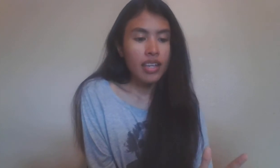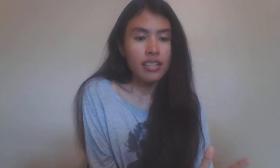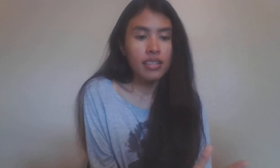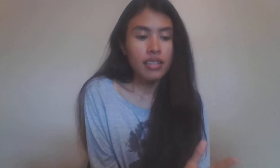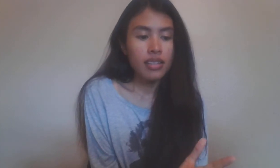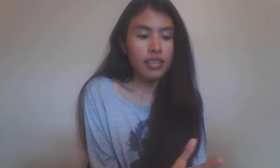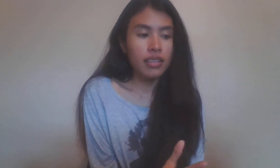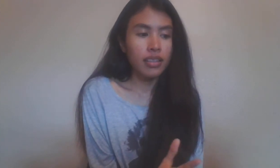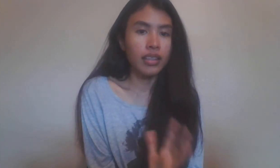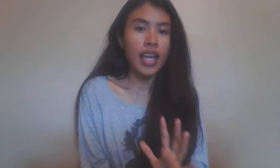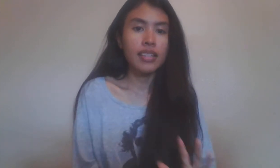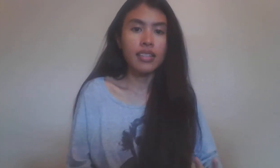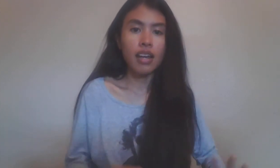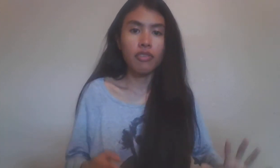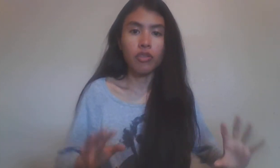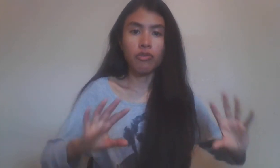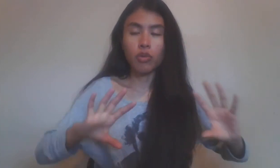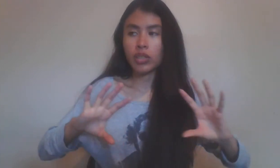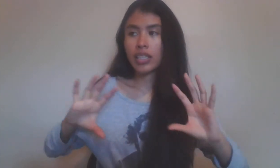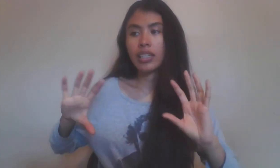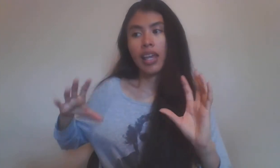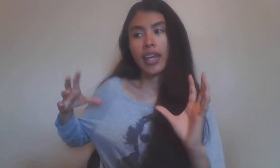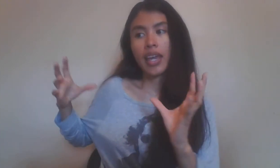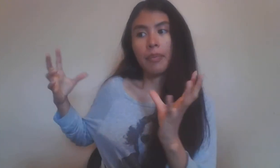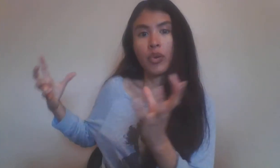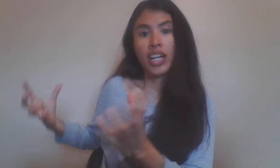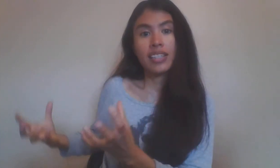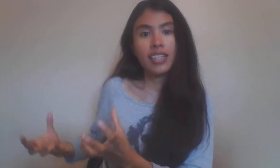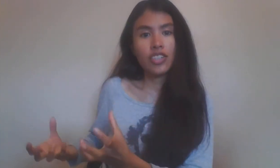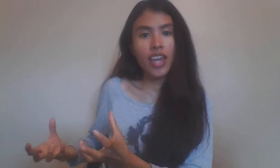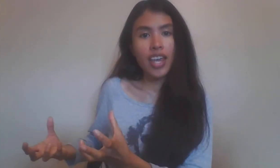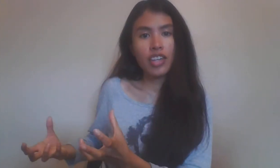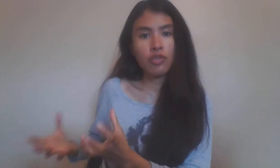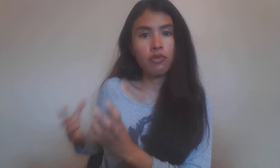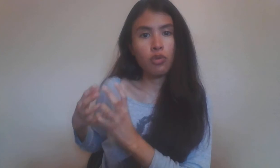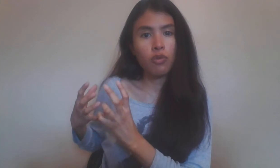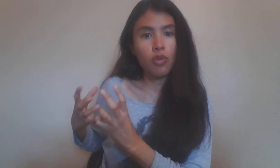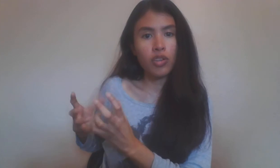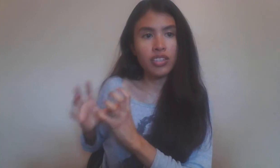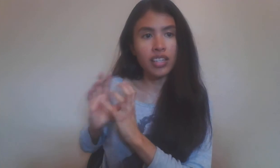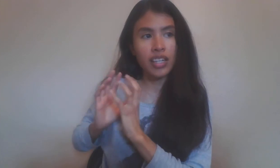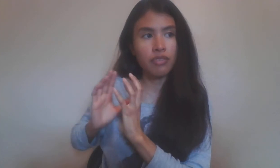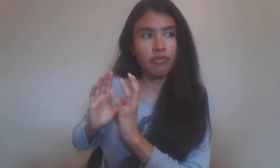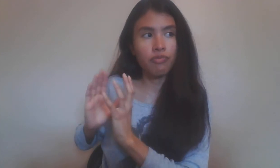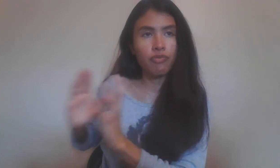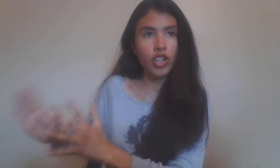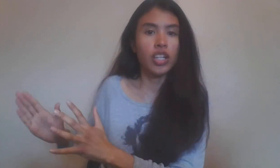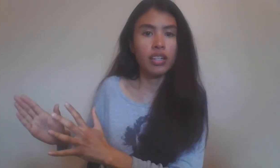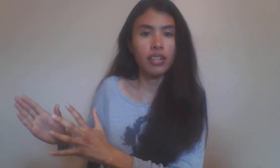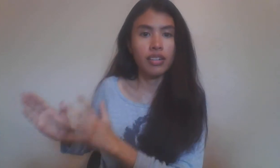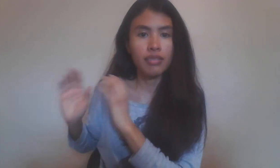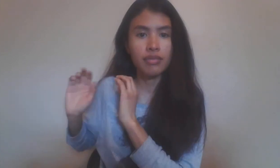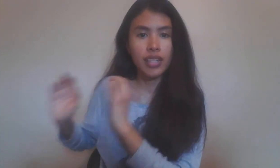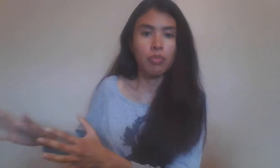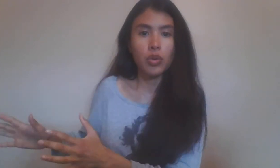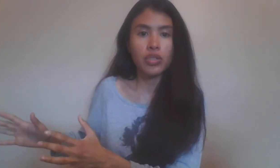it's less of a fully like embracing change full force like a freaking impulsive